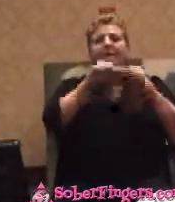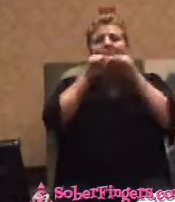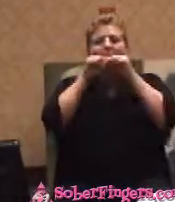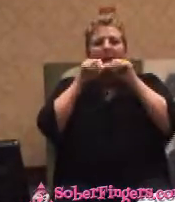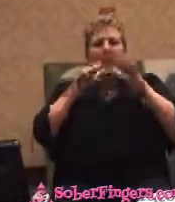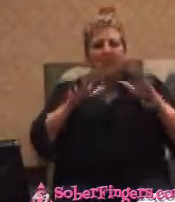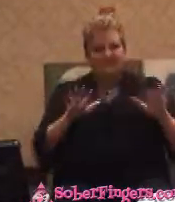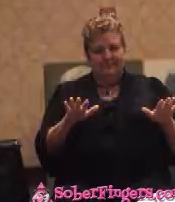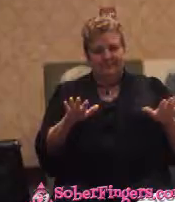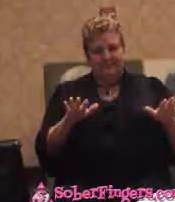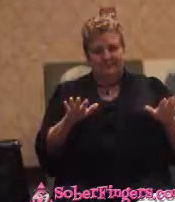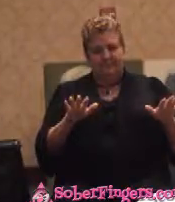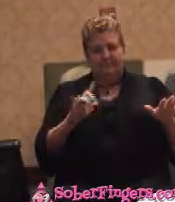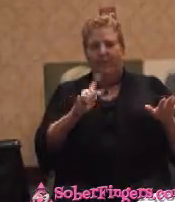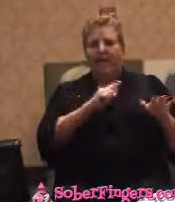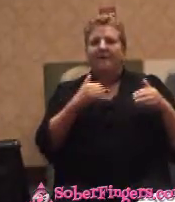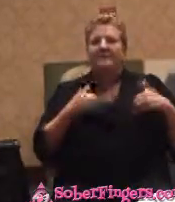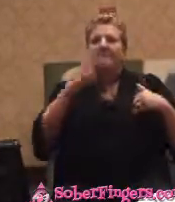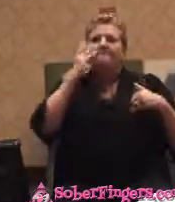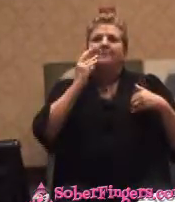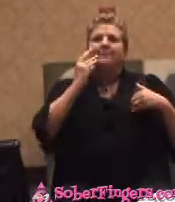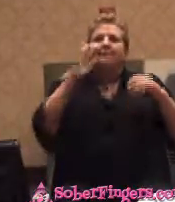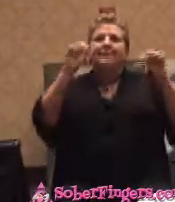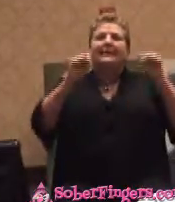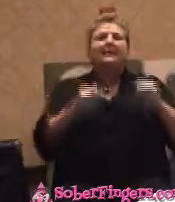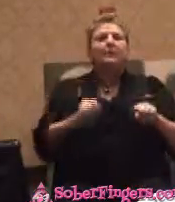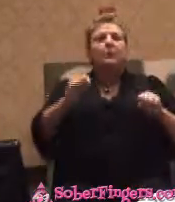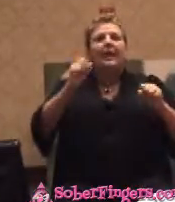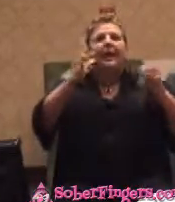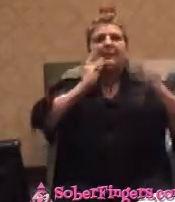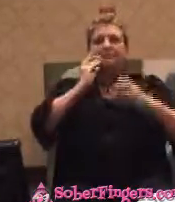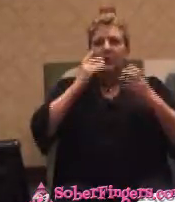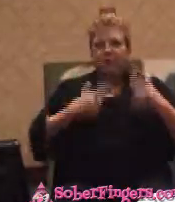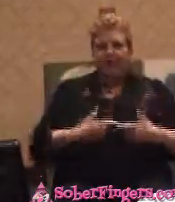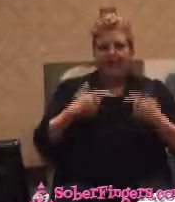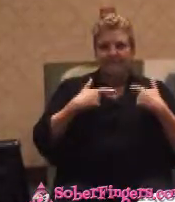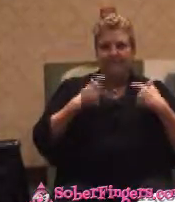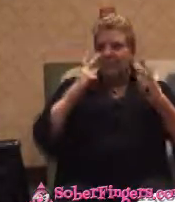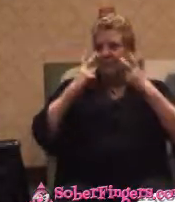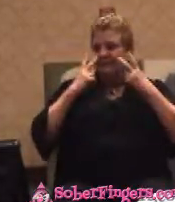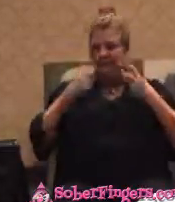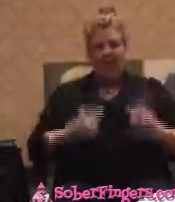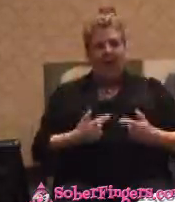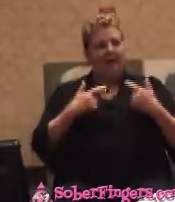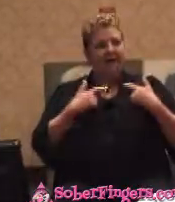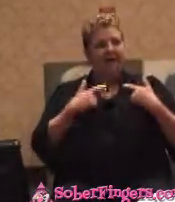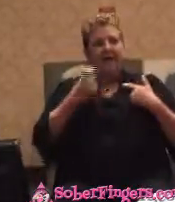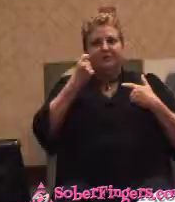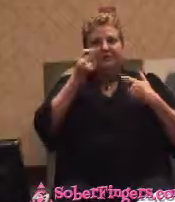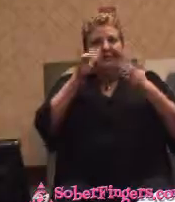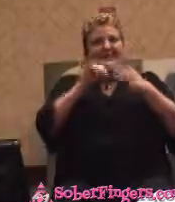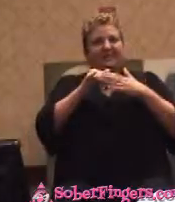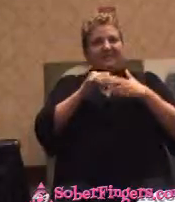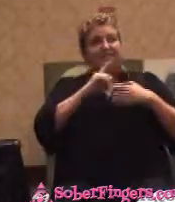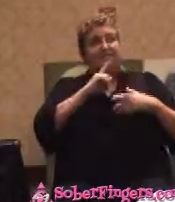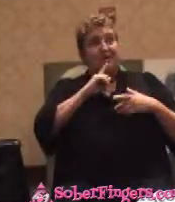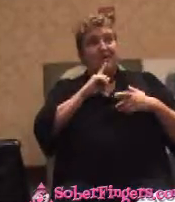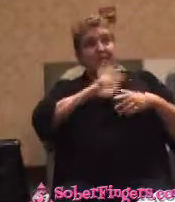experience life, see life, and live life in such a way that we understand and know that there is a power at work in this